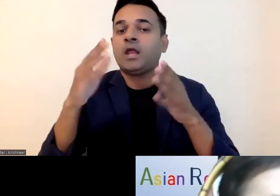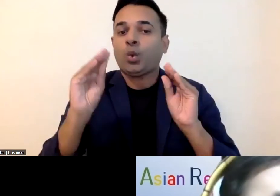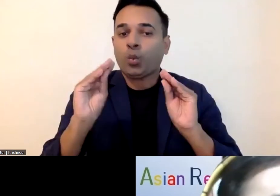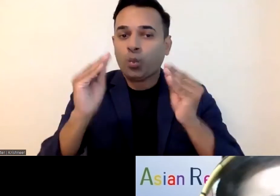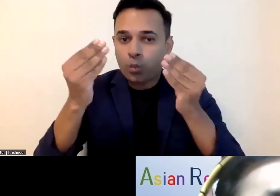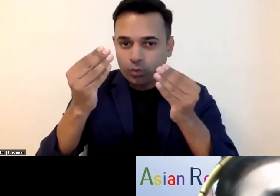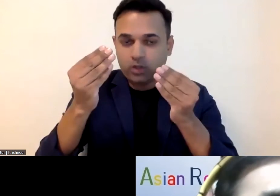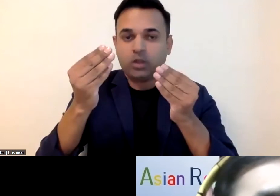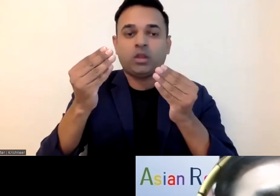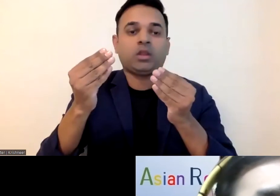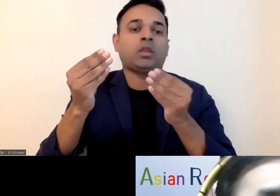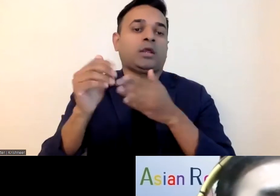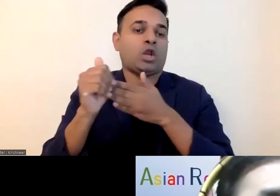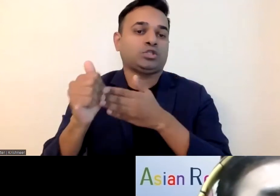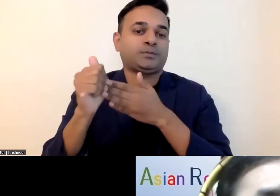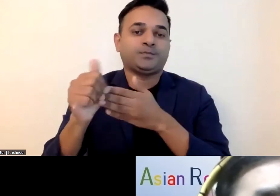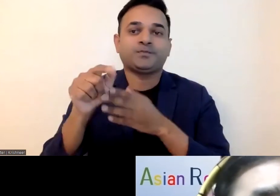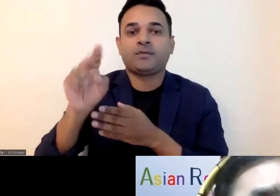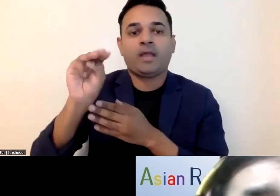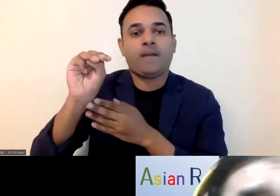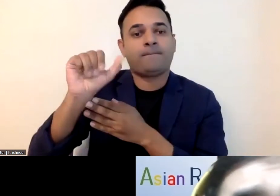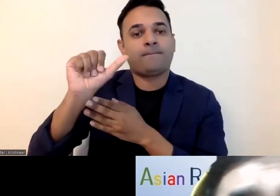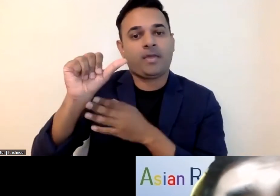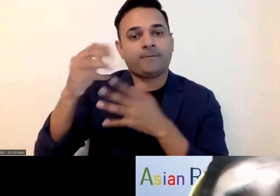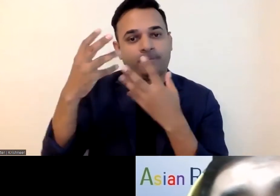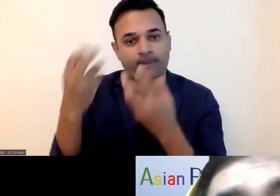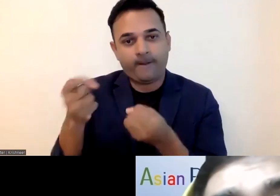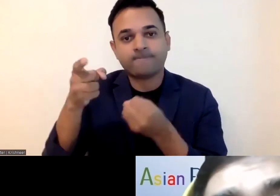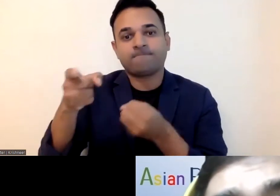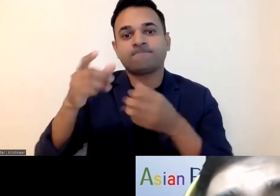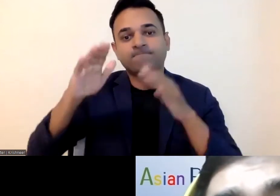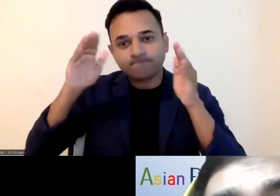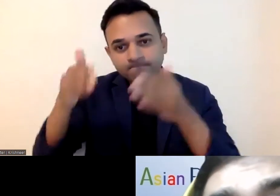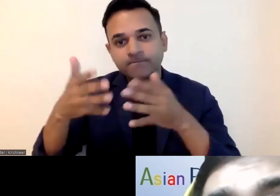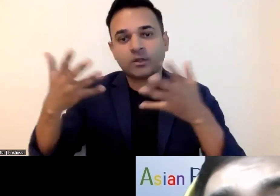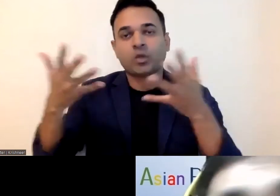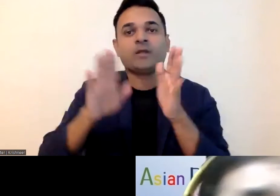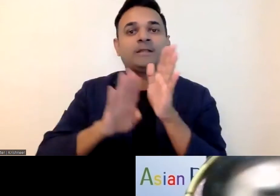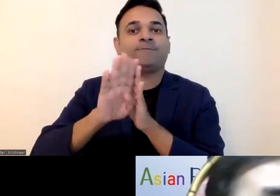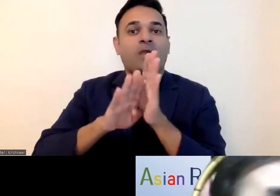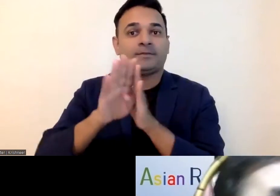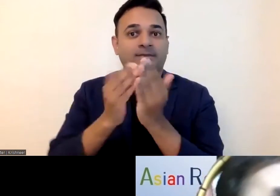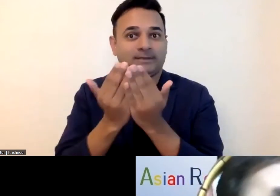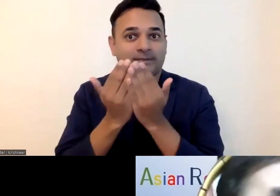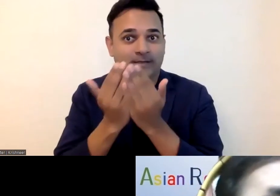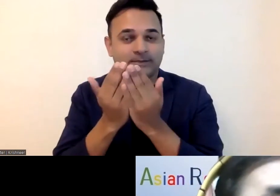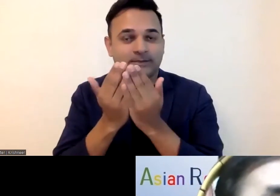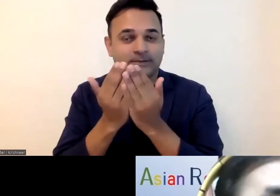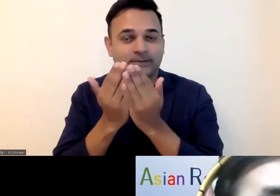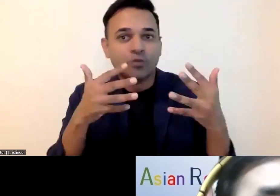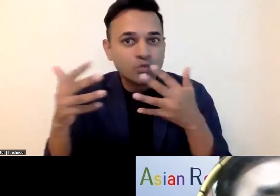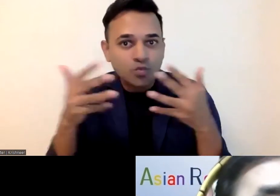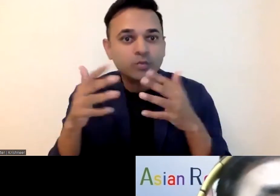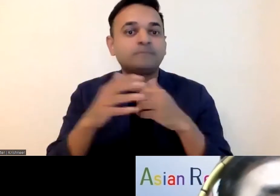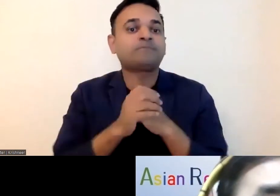university worked as uh the organizing team member in international conference such as